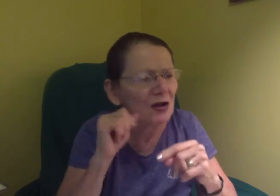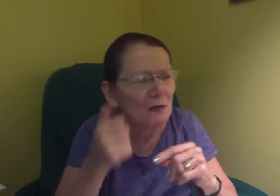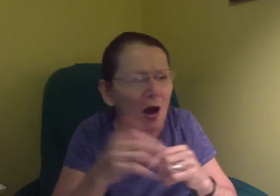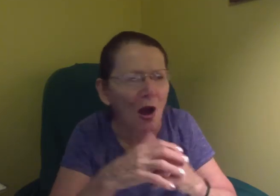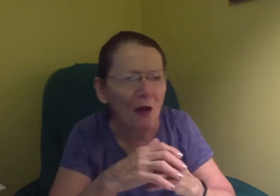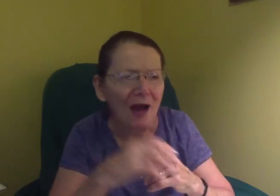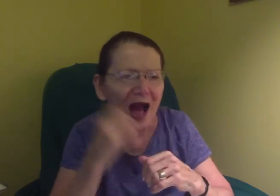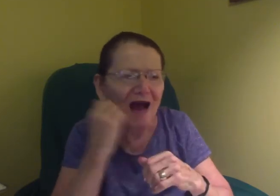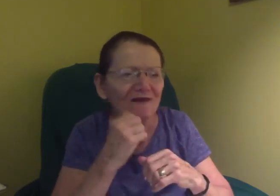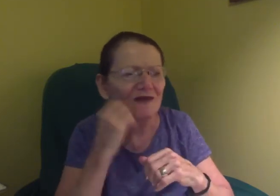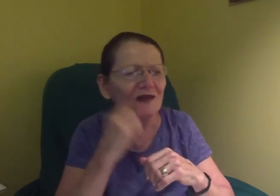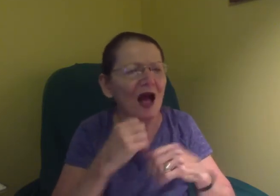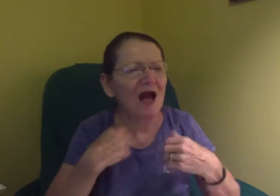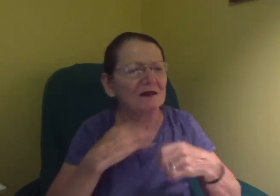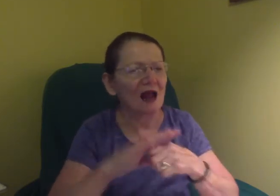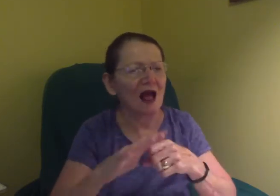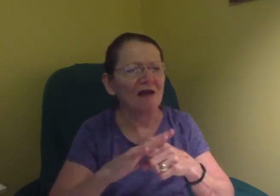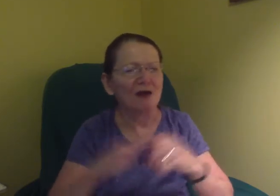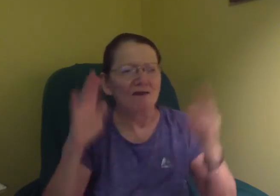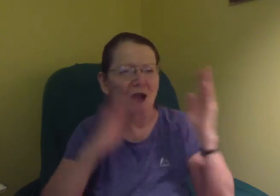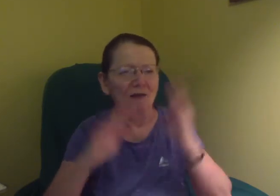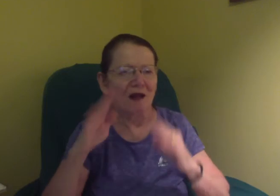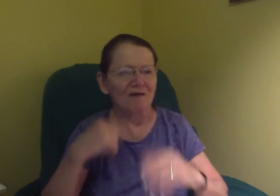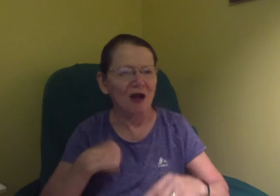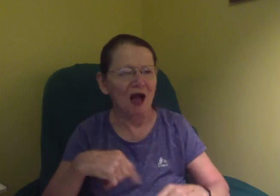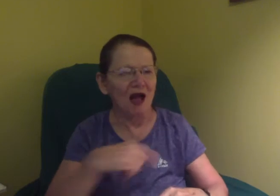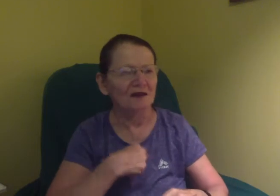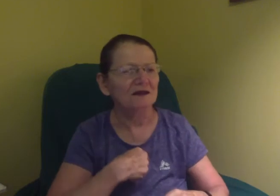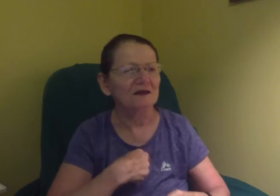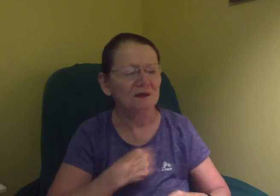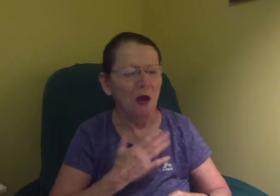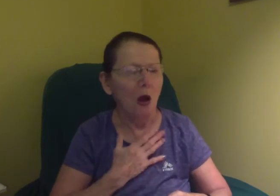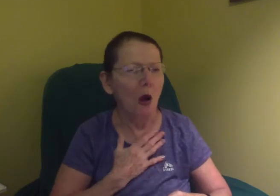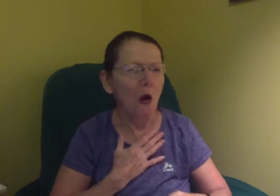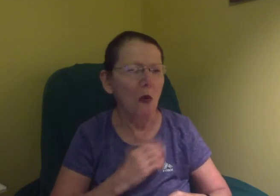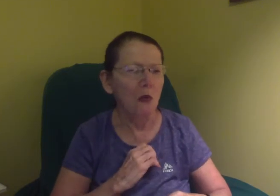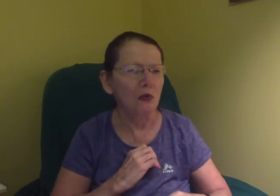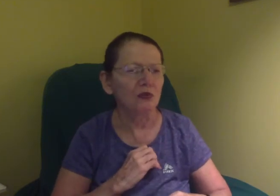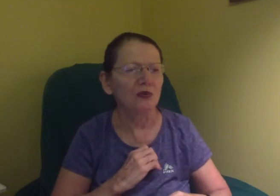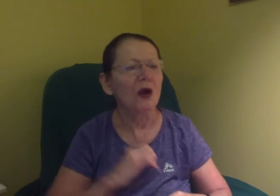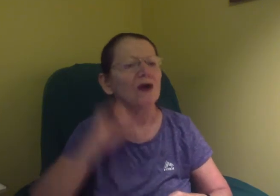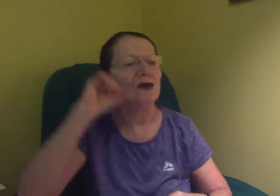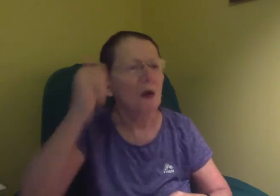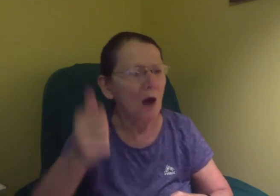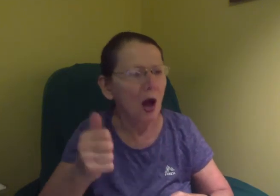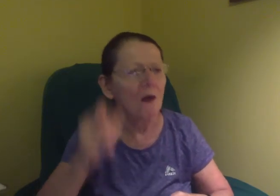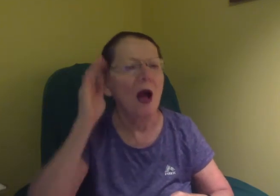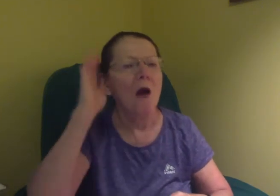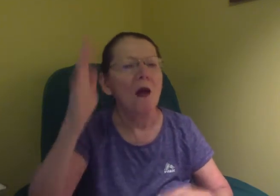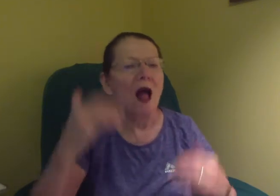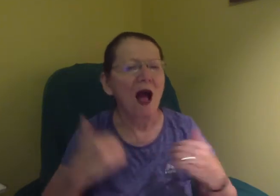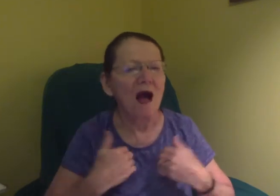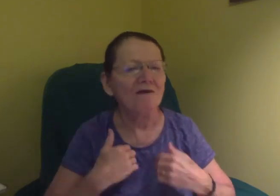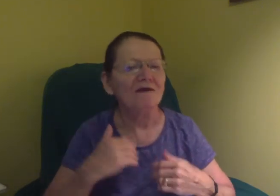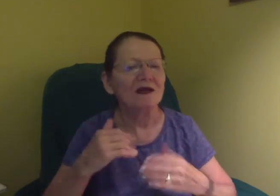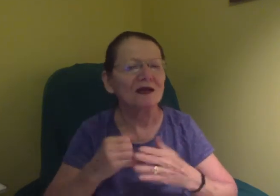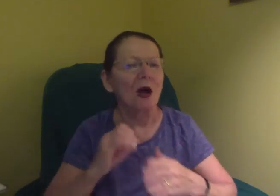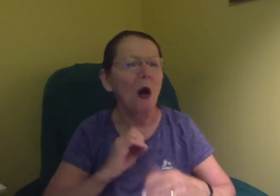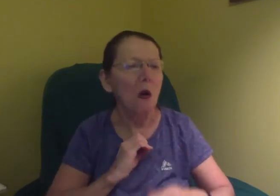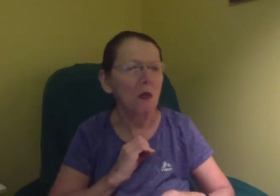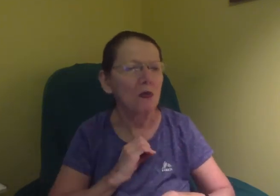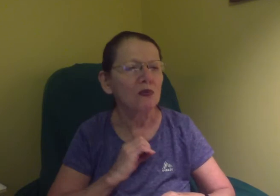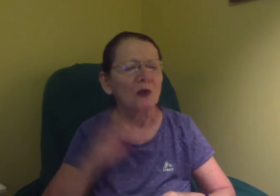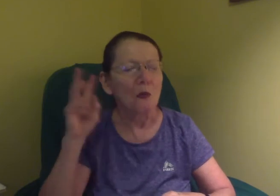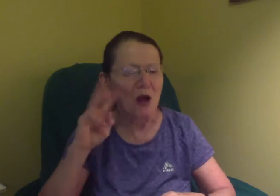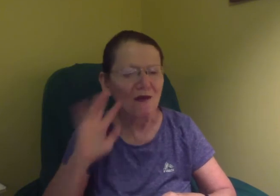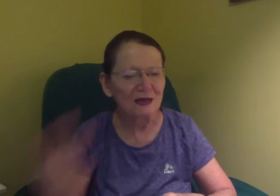friend.